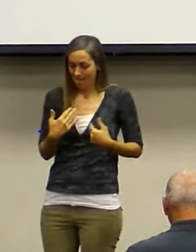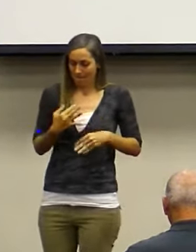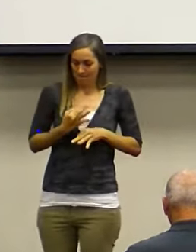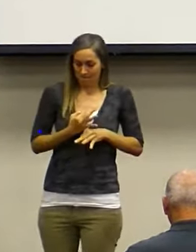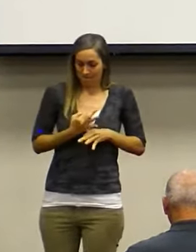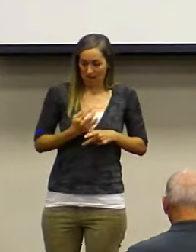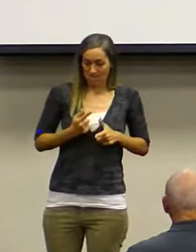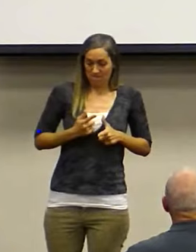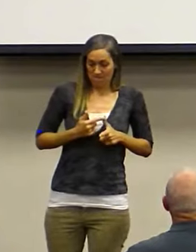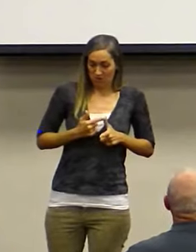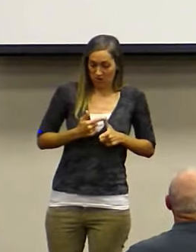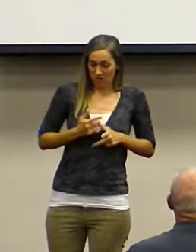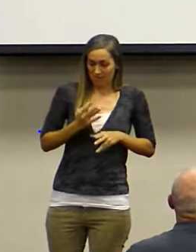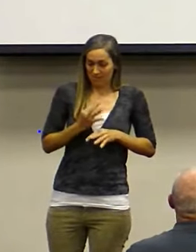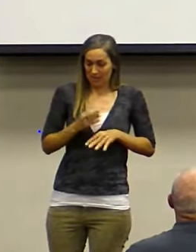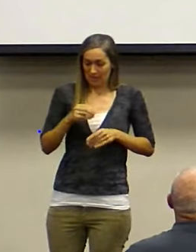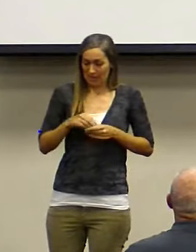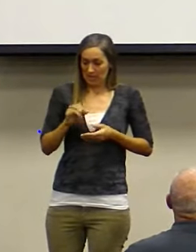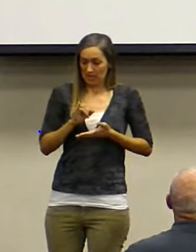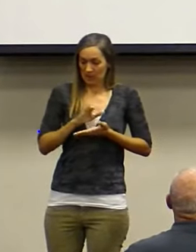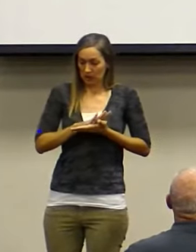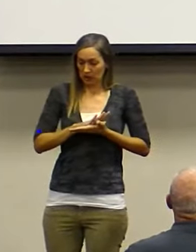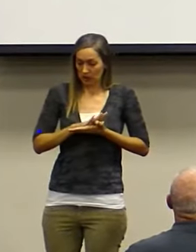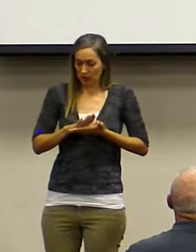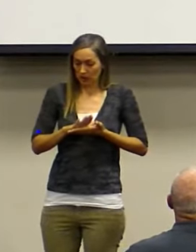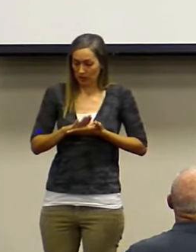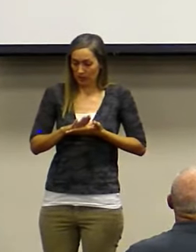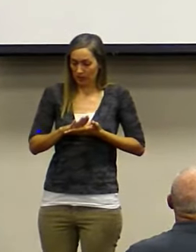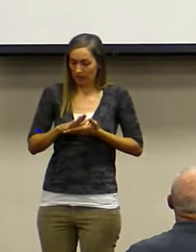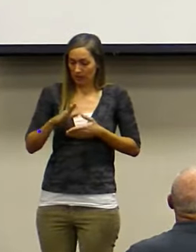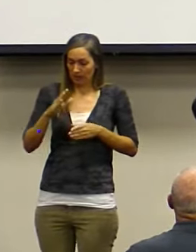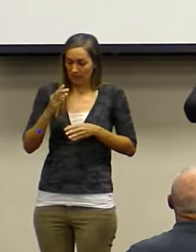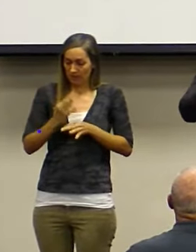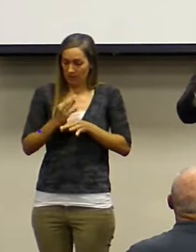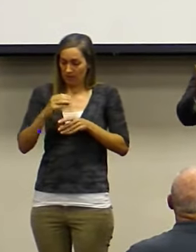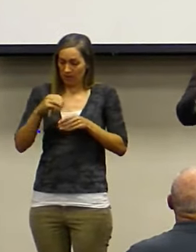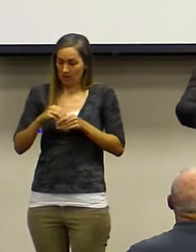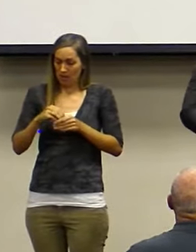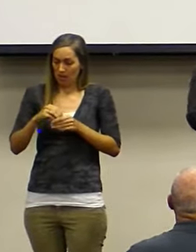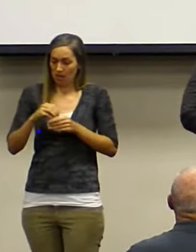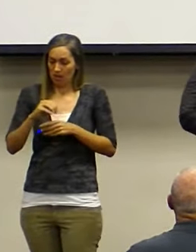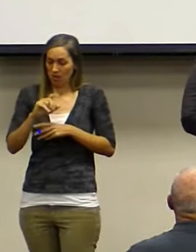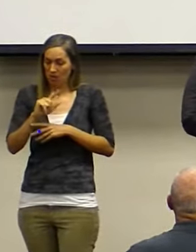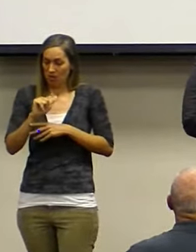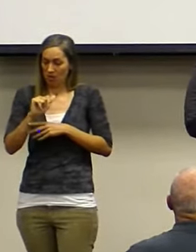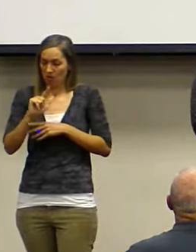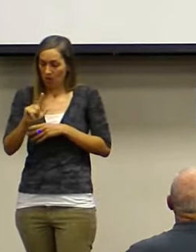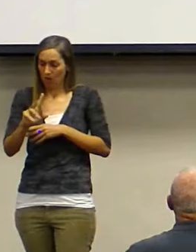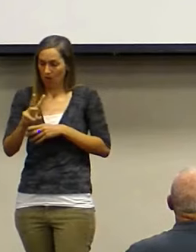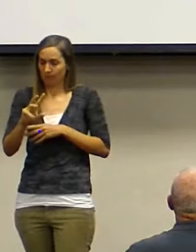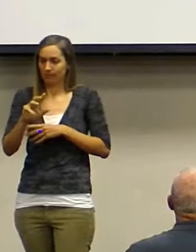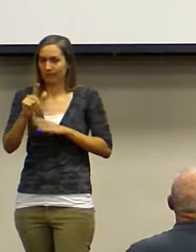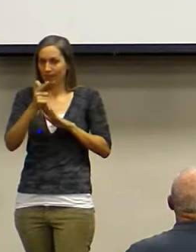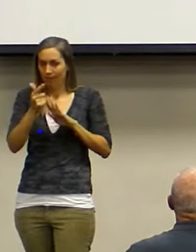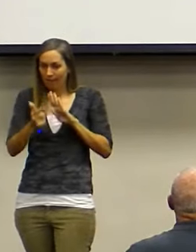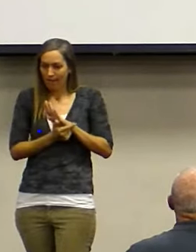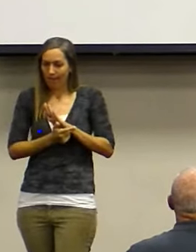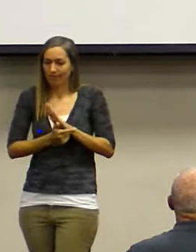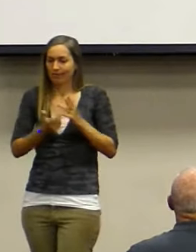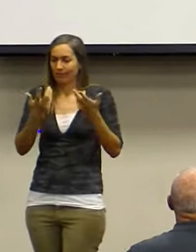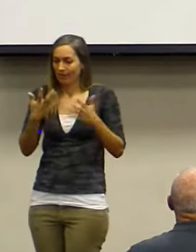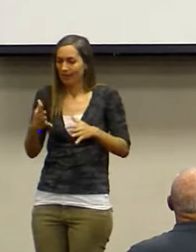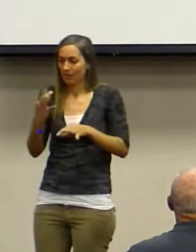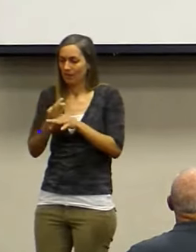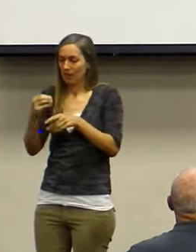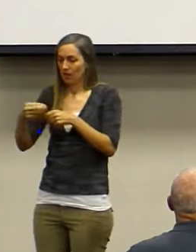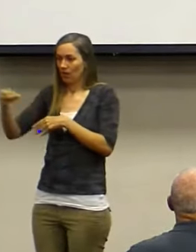I have faith in my integrity. I have faith in the law. And then I have faith in God. How does that look on the other side?